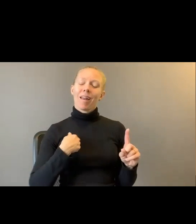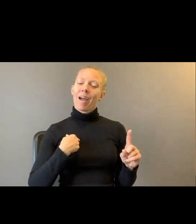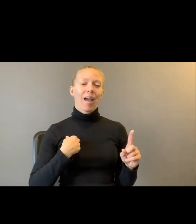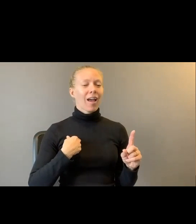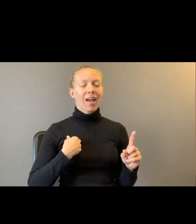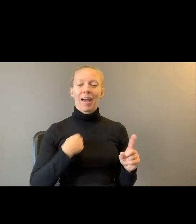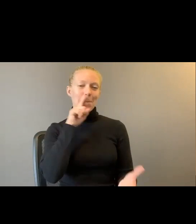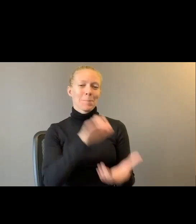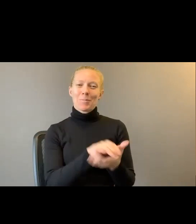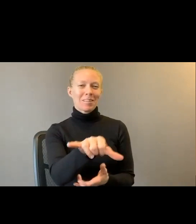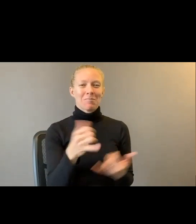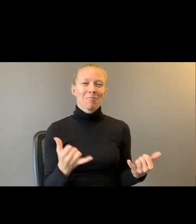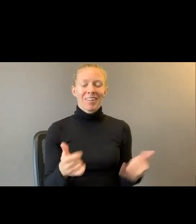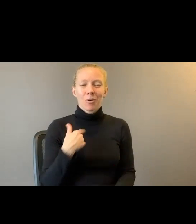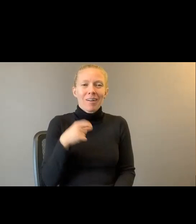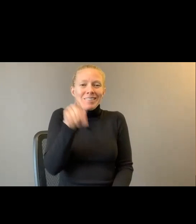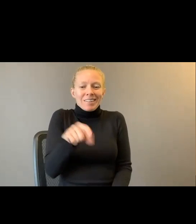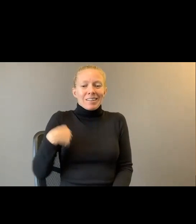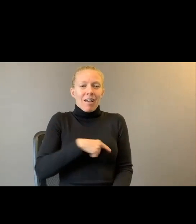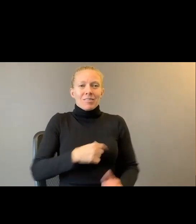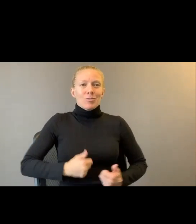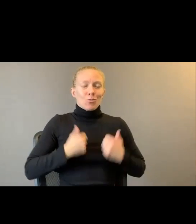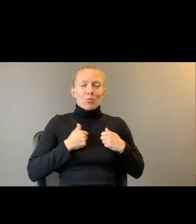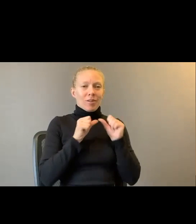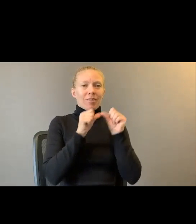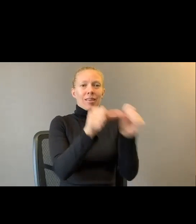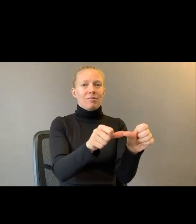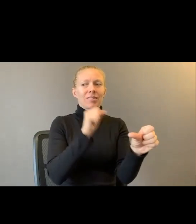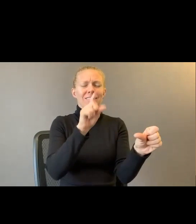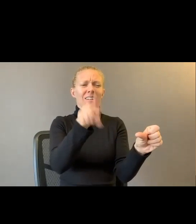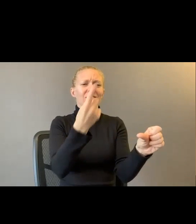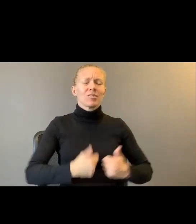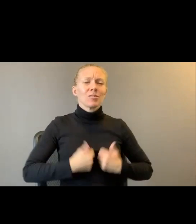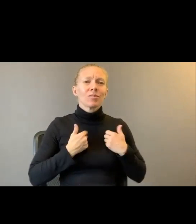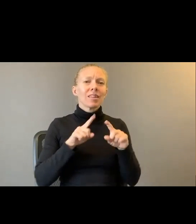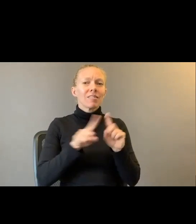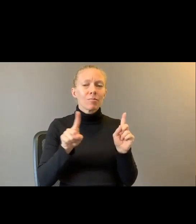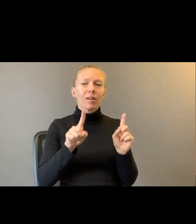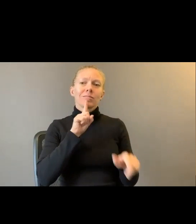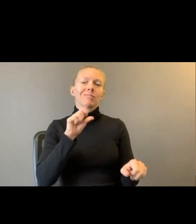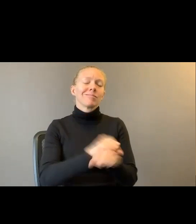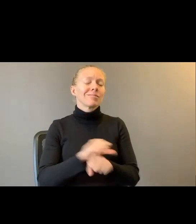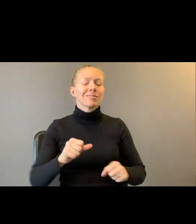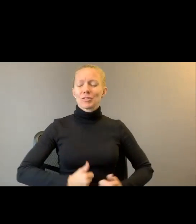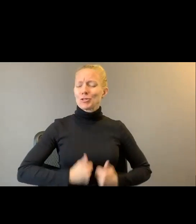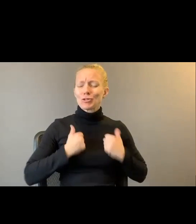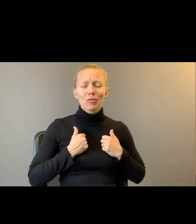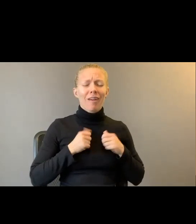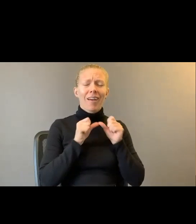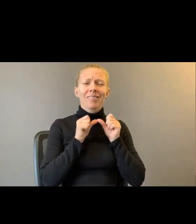I need all of us to live, you know, and not just to live, but to thrive. To fly, to dance.